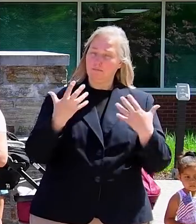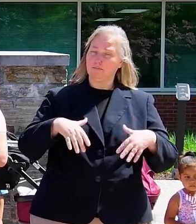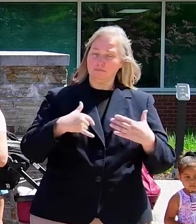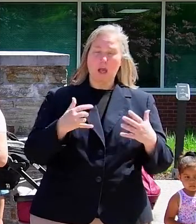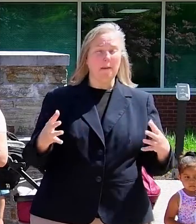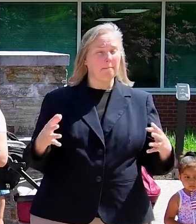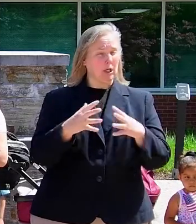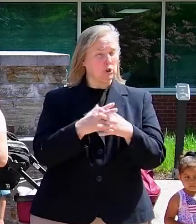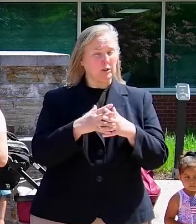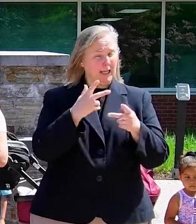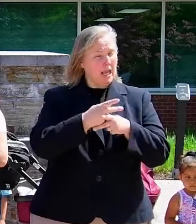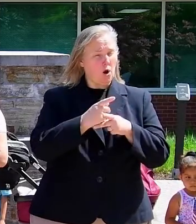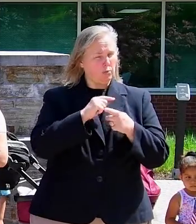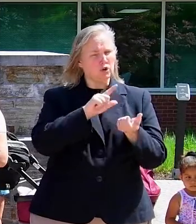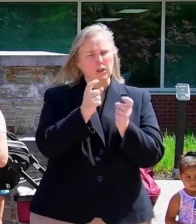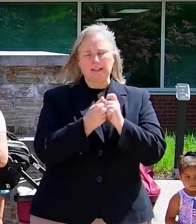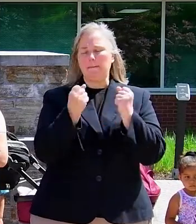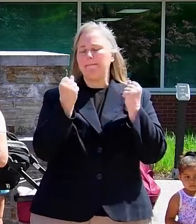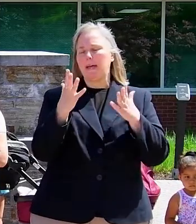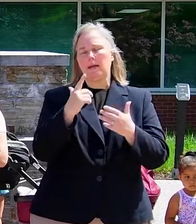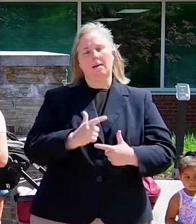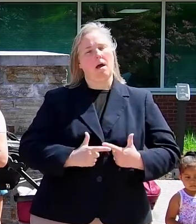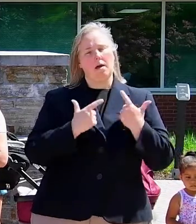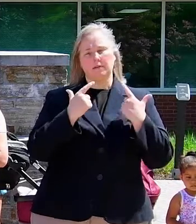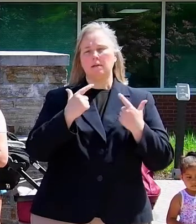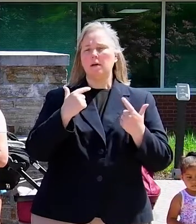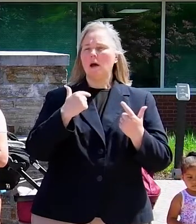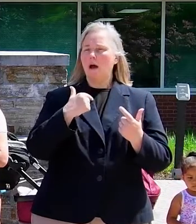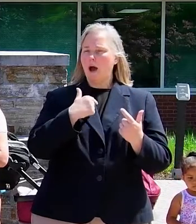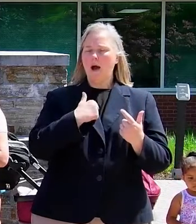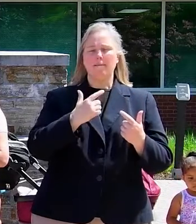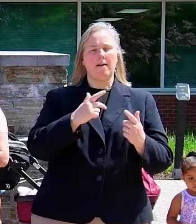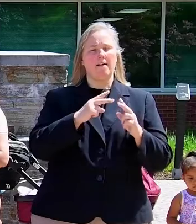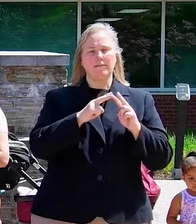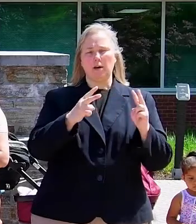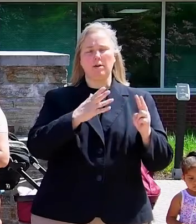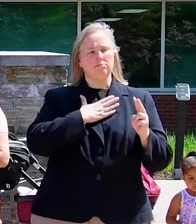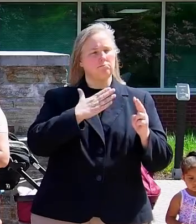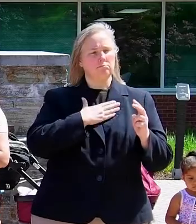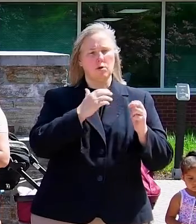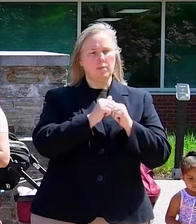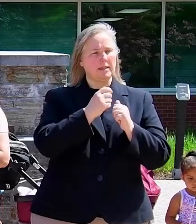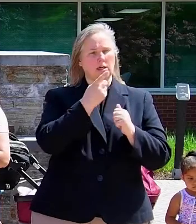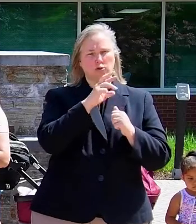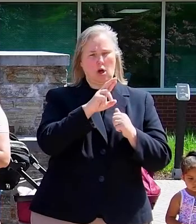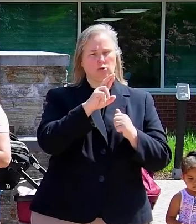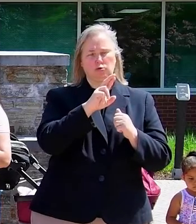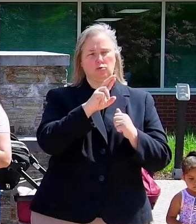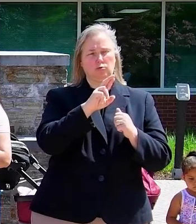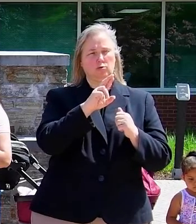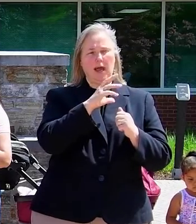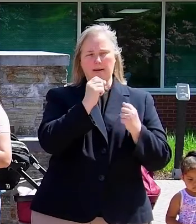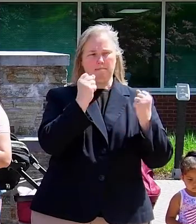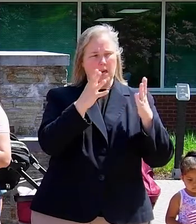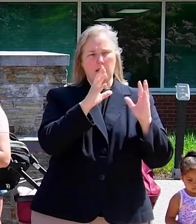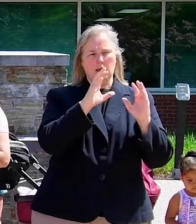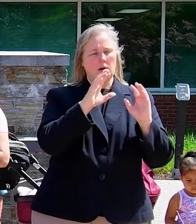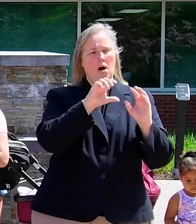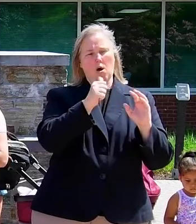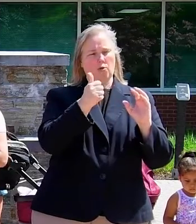change many lives. I am very thankful with Dr. Calvin Ball and many other organizations that